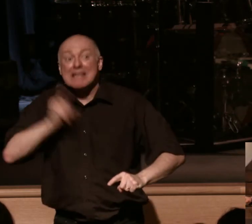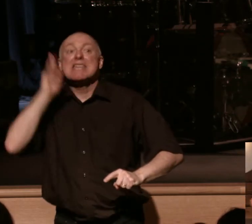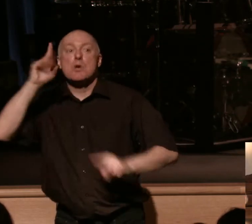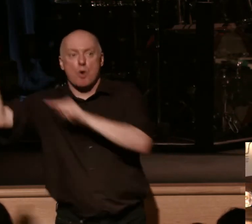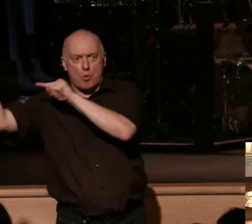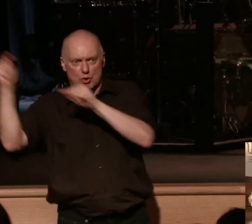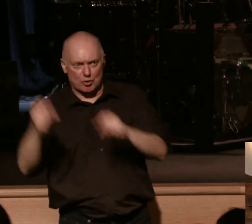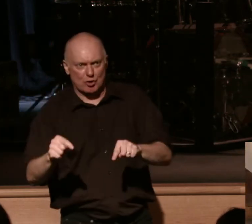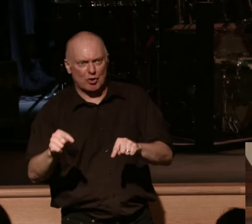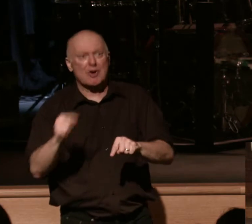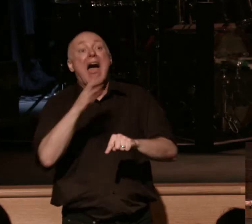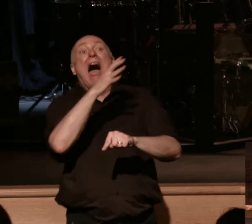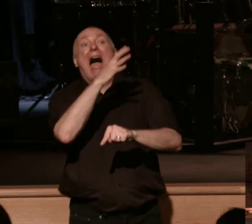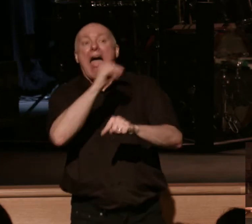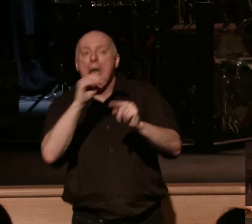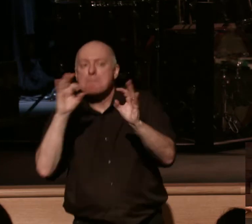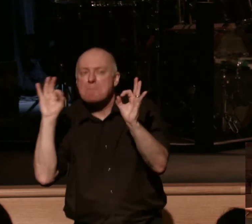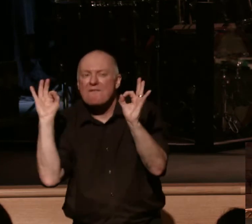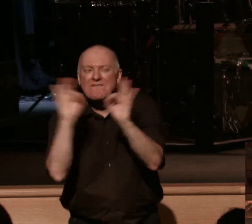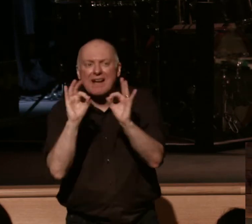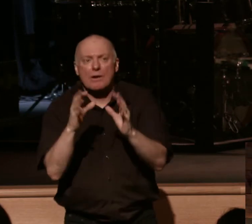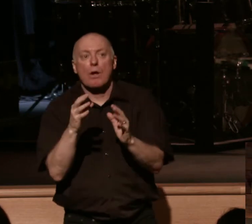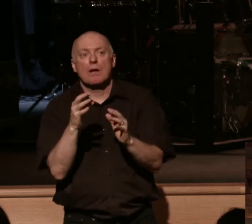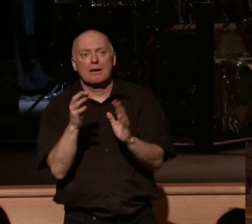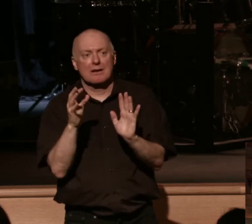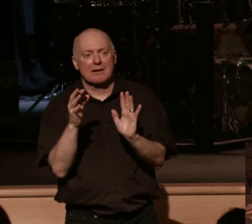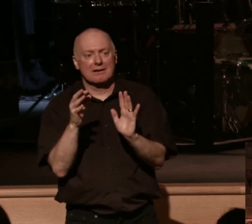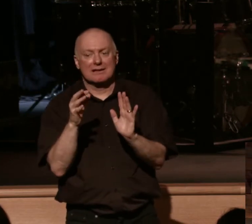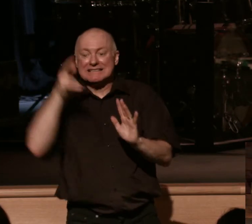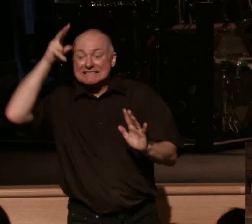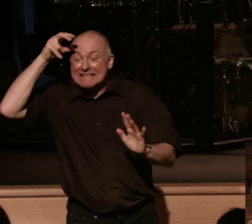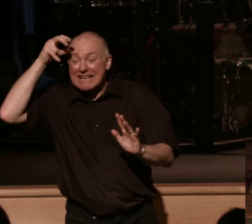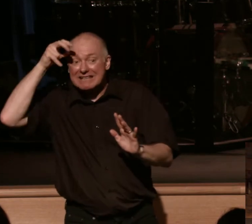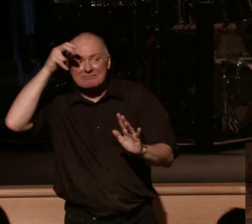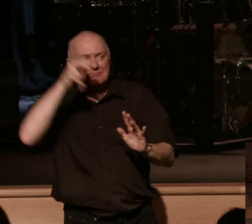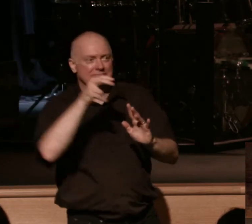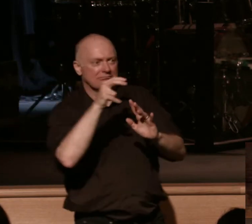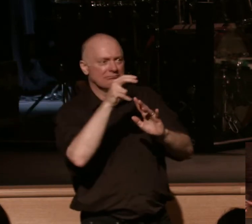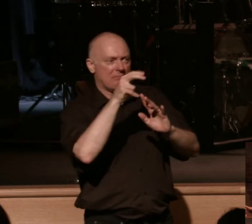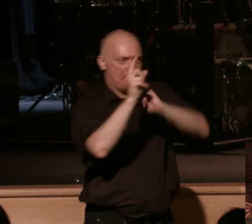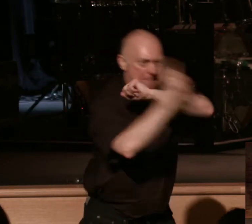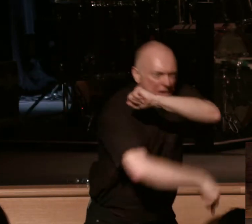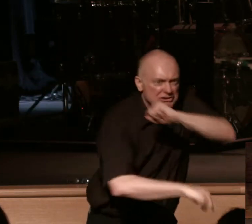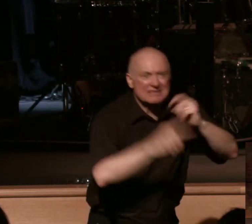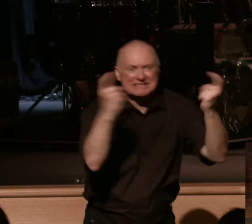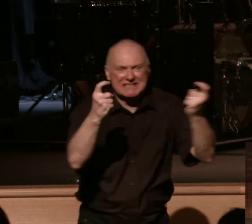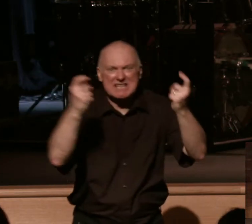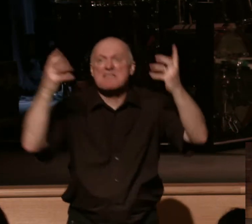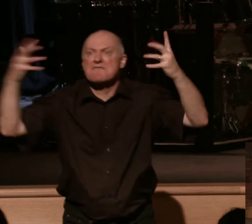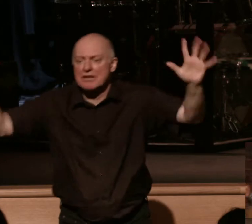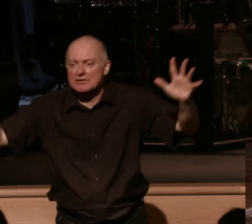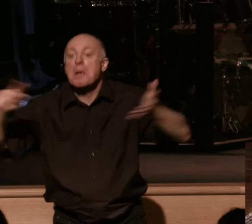and perfect it once and for all where Satan is dealt with and sin is no more. That's the not yet.